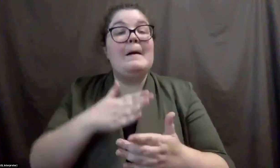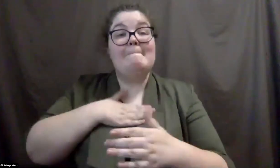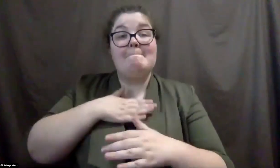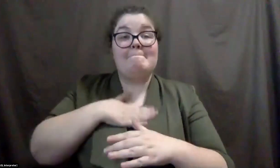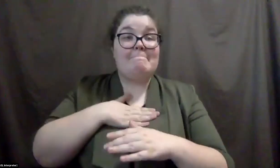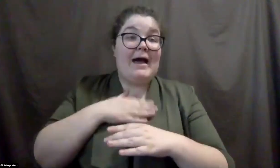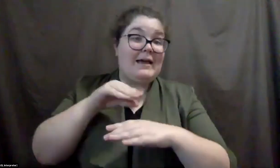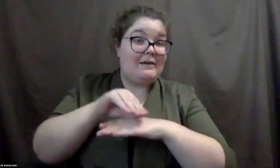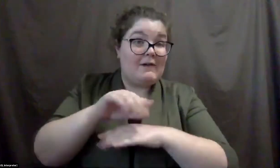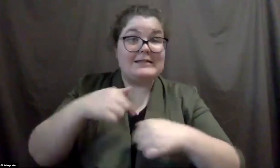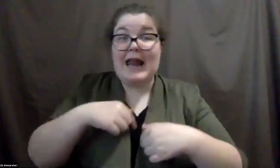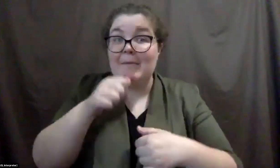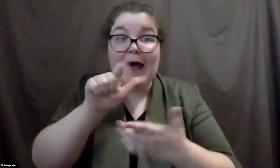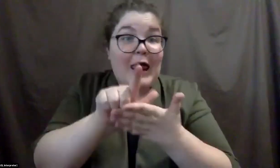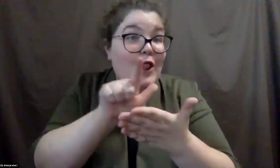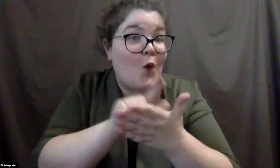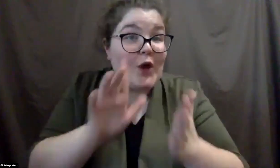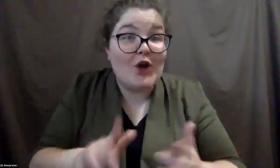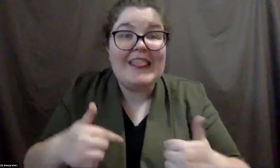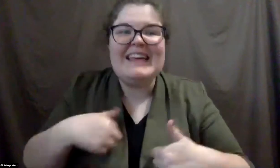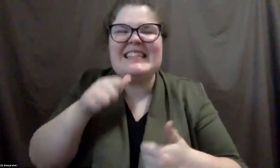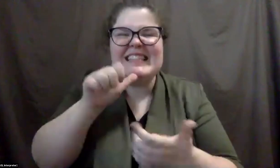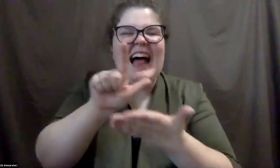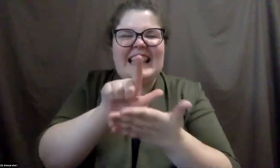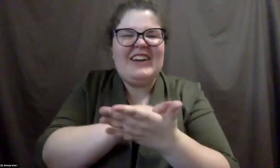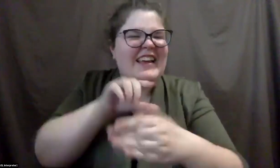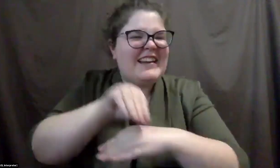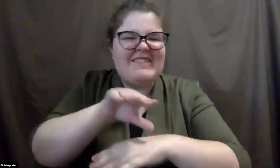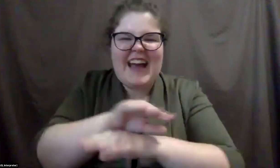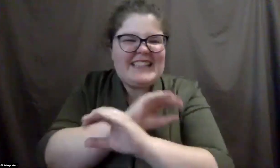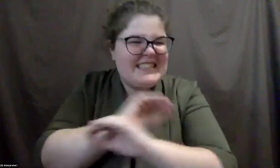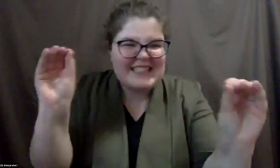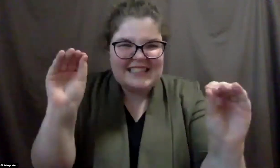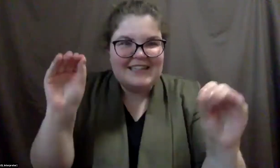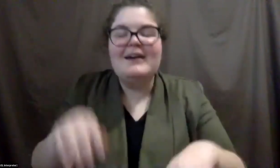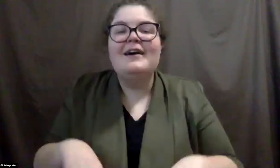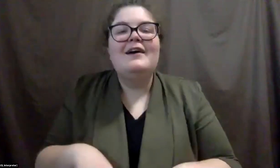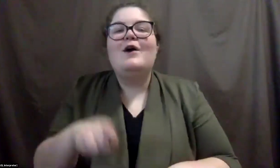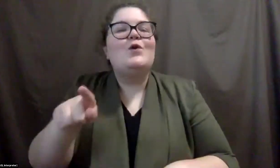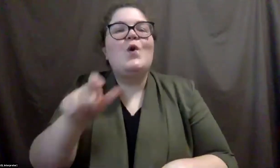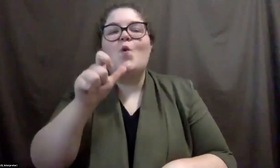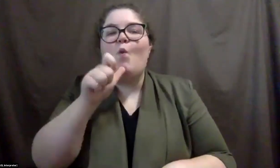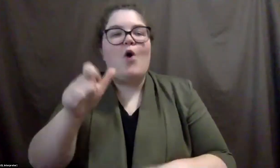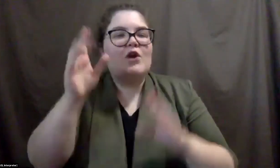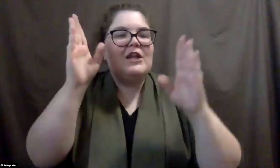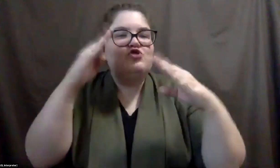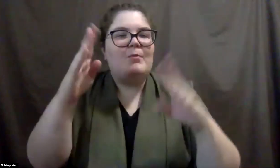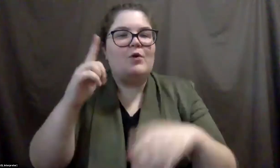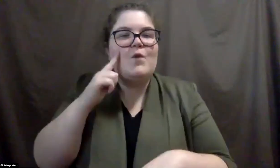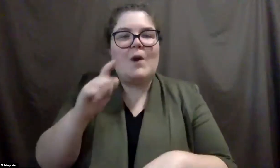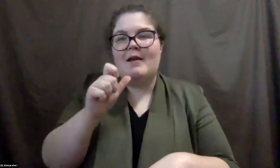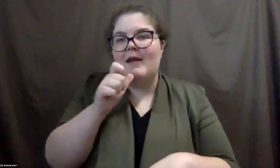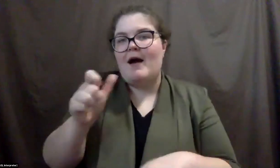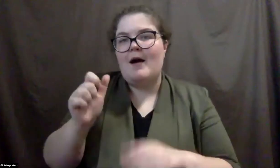I'm not a lawyer, please do not take this as legal advice, but you're not going to get in trouble for not providing